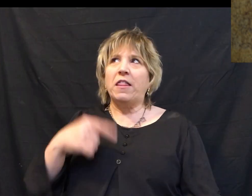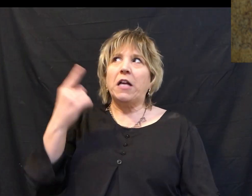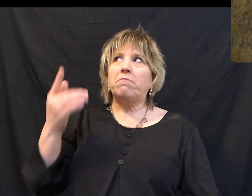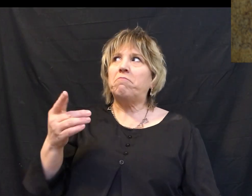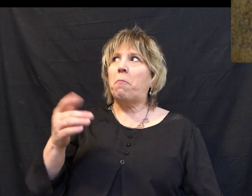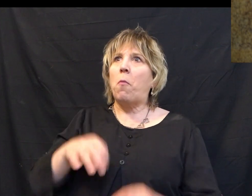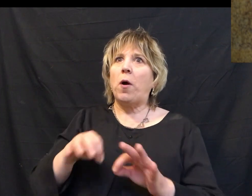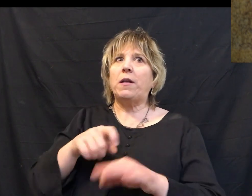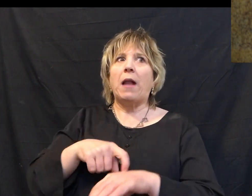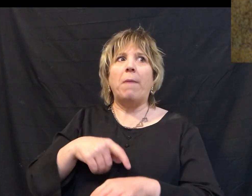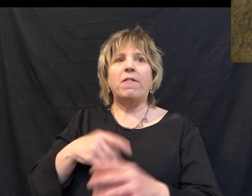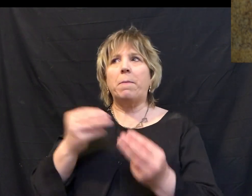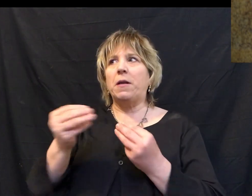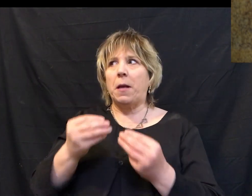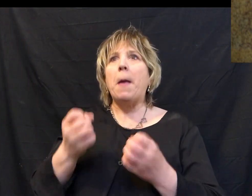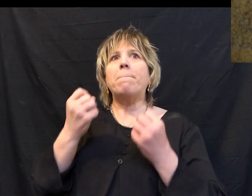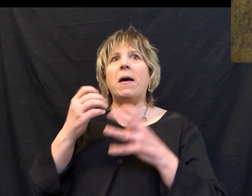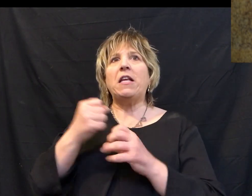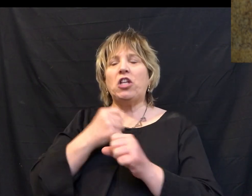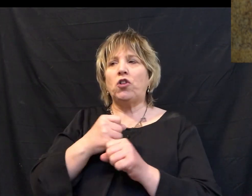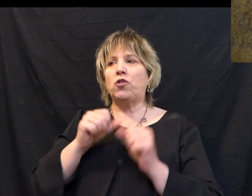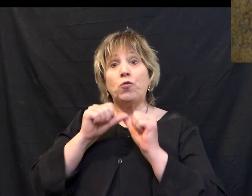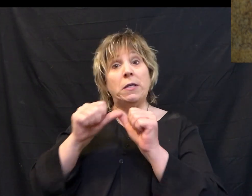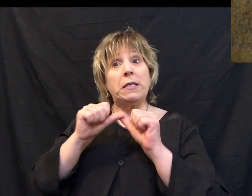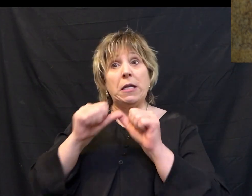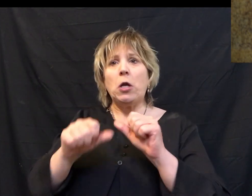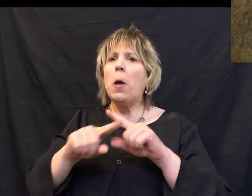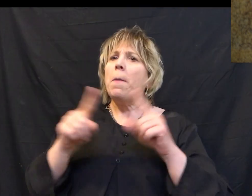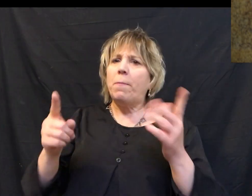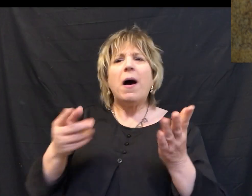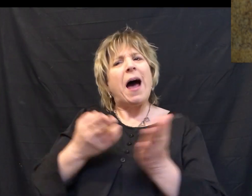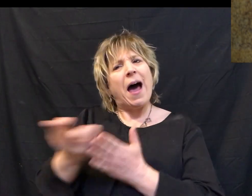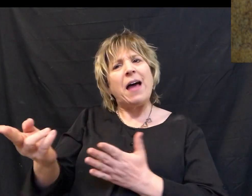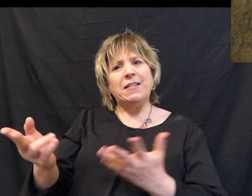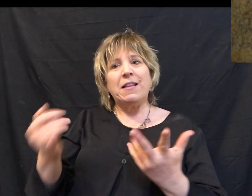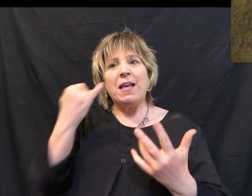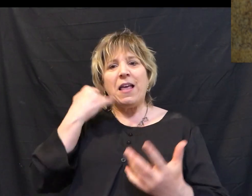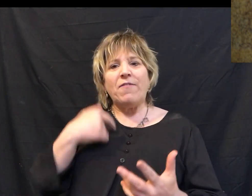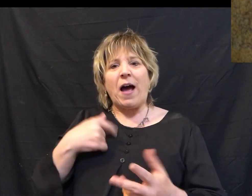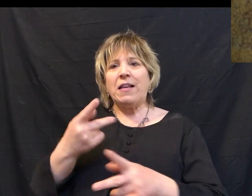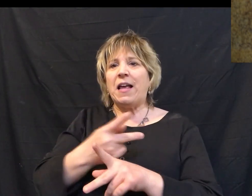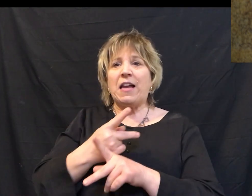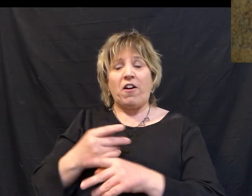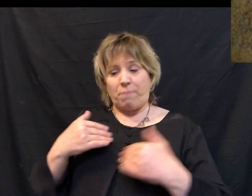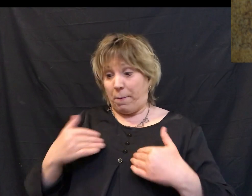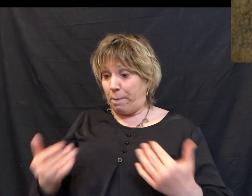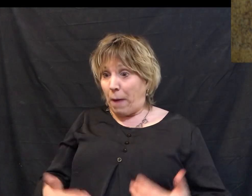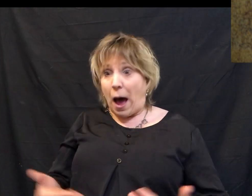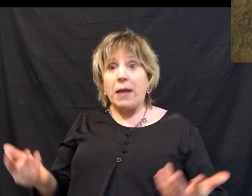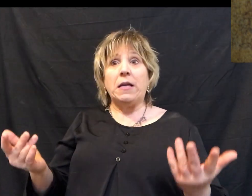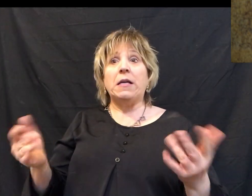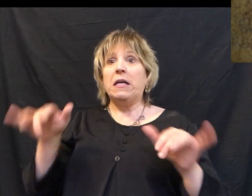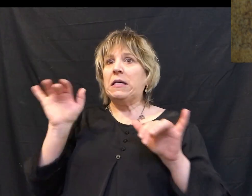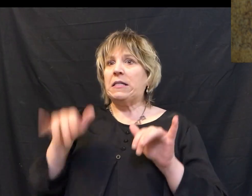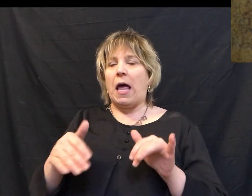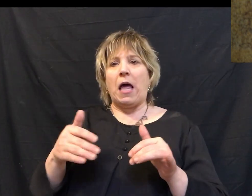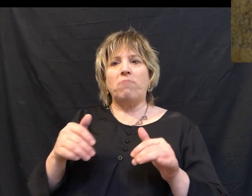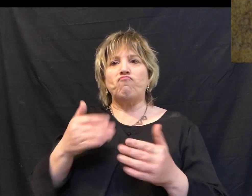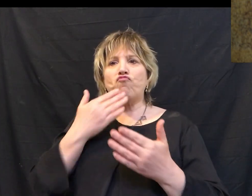peak years of my ministry and that I've got a lot of years to go yet. But, you know, let's be honest. If I take care of my body and I